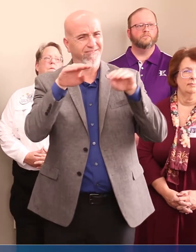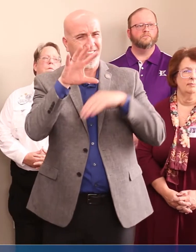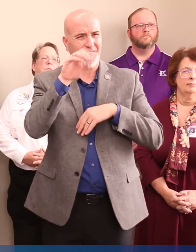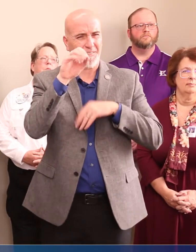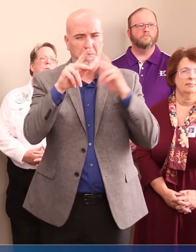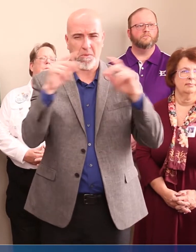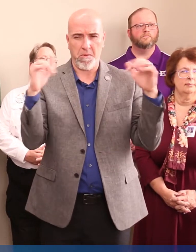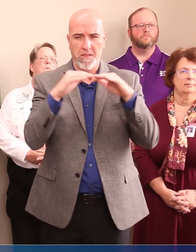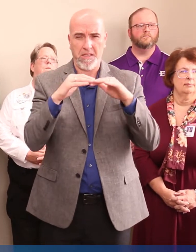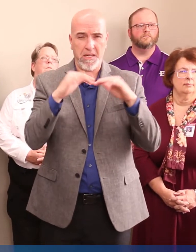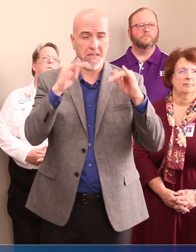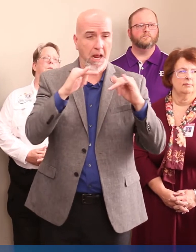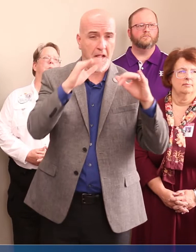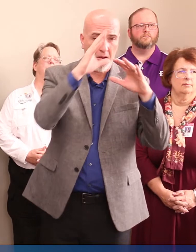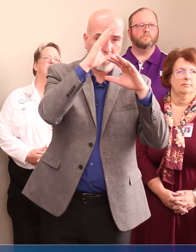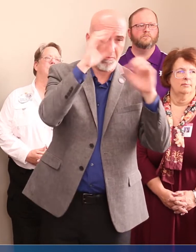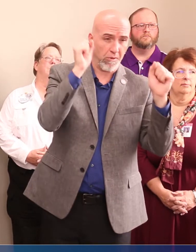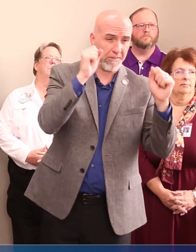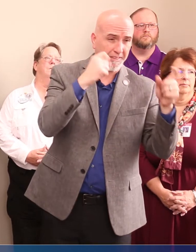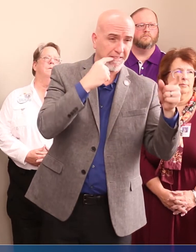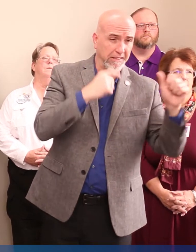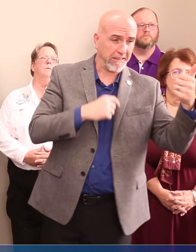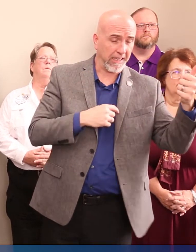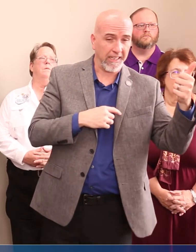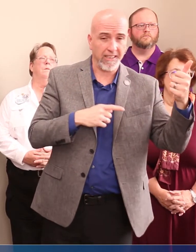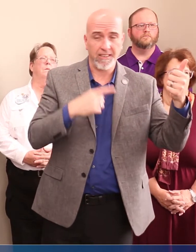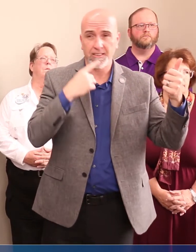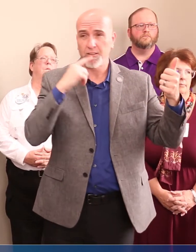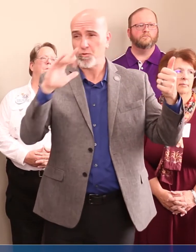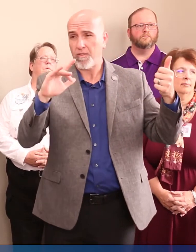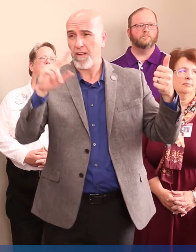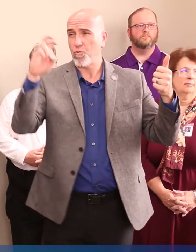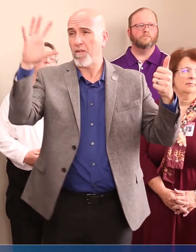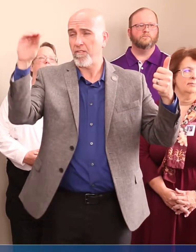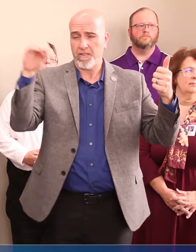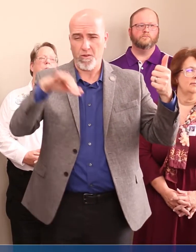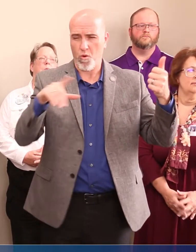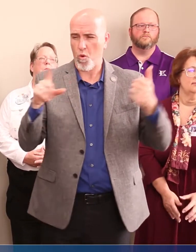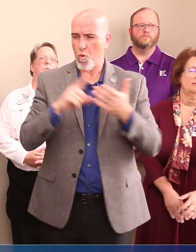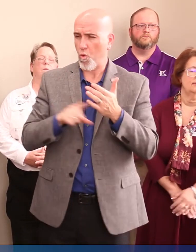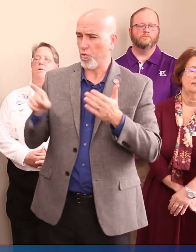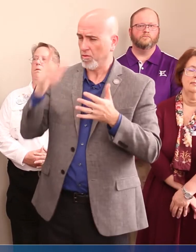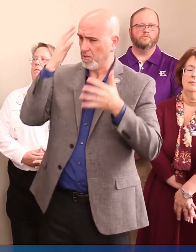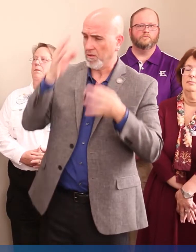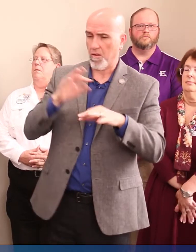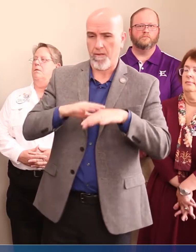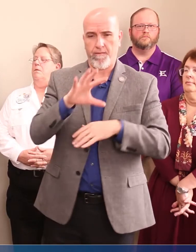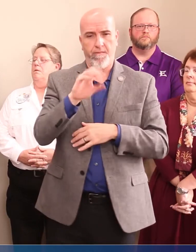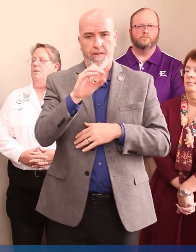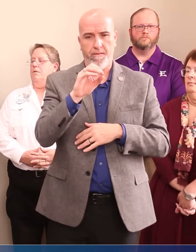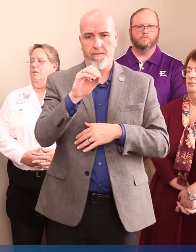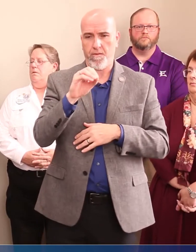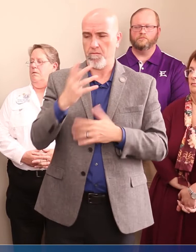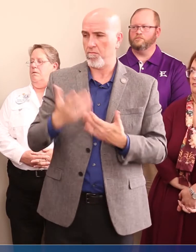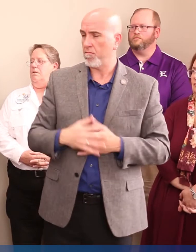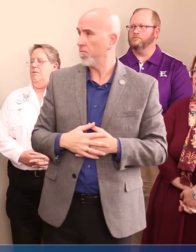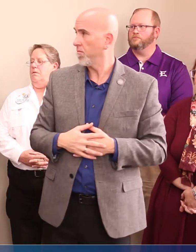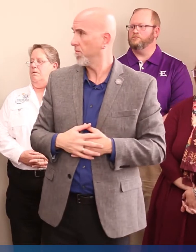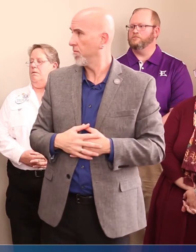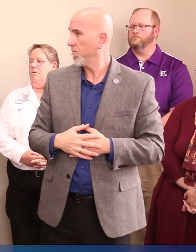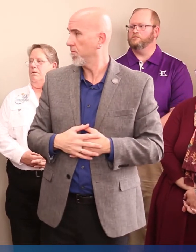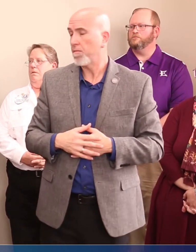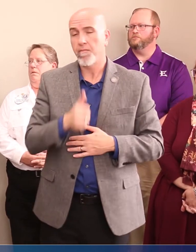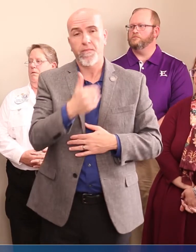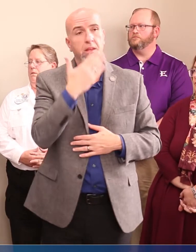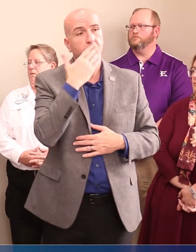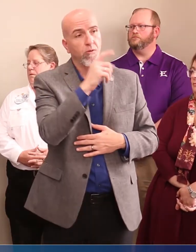that President Trump has said 10, others have said 25, 250, the numbers are all over the place. What determination led you guys to decide 50? Thank